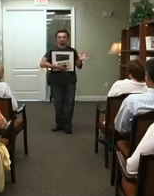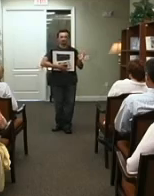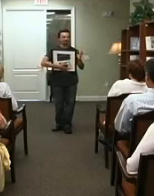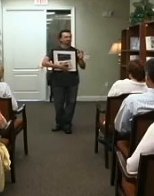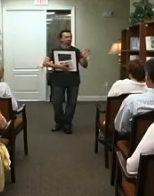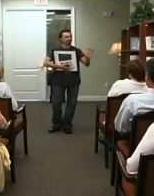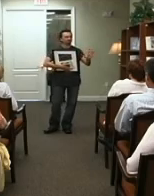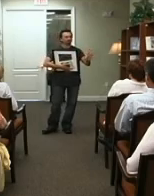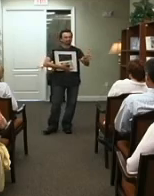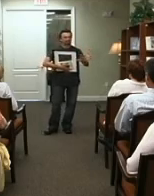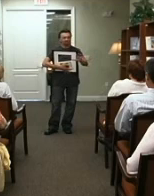any size